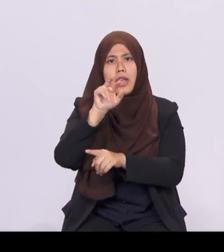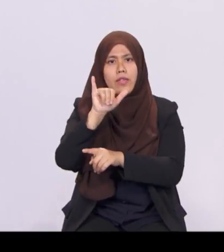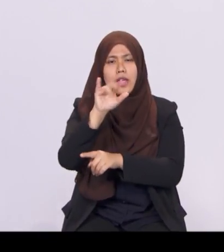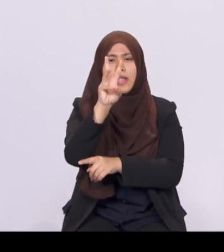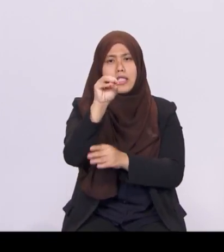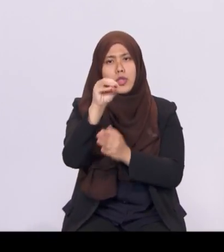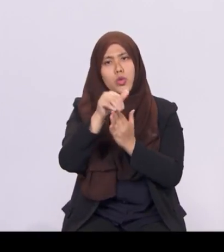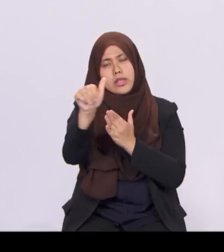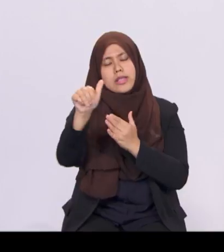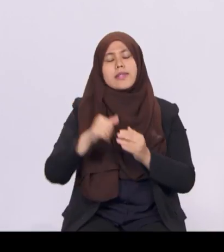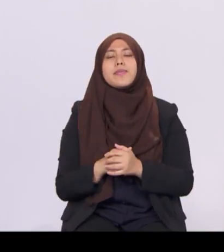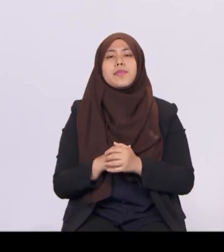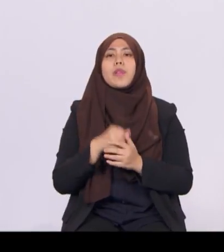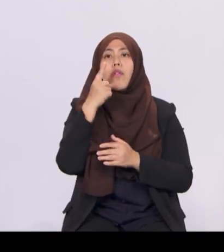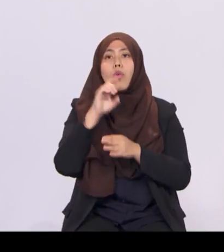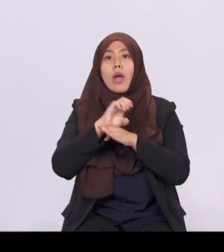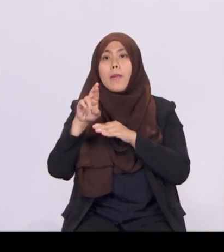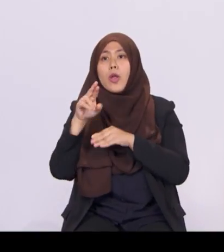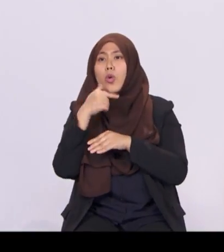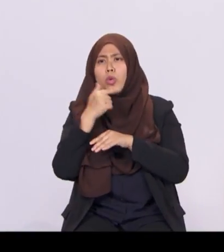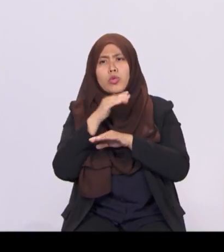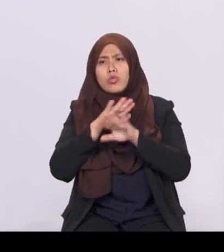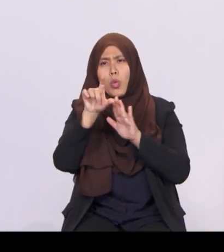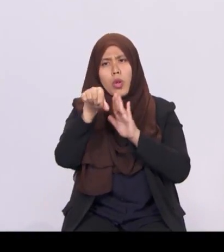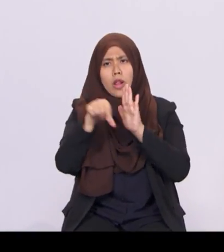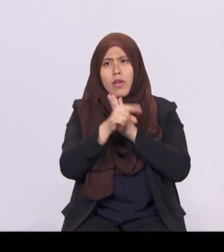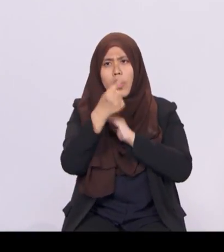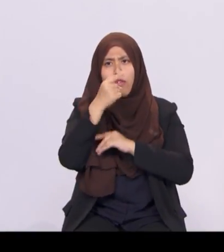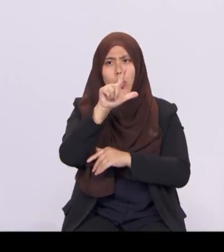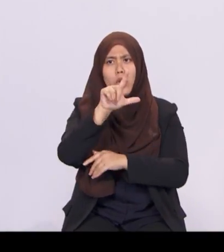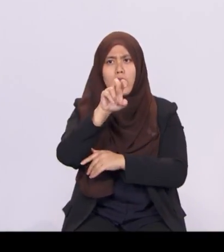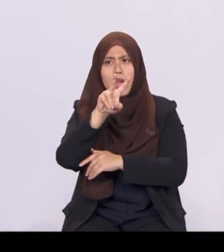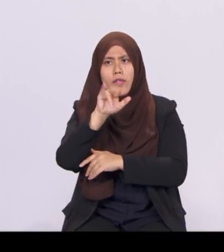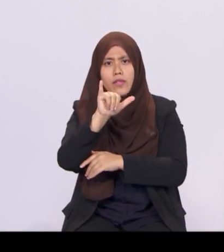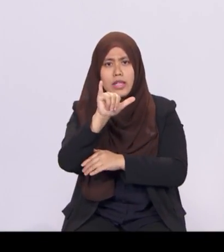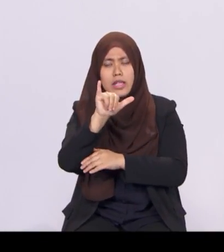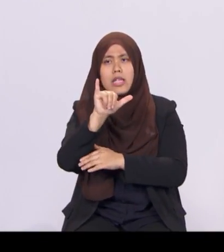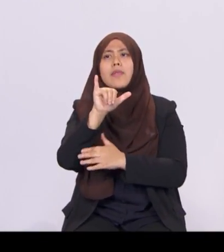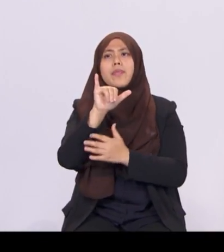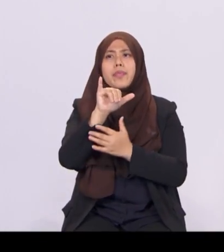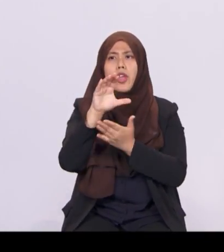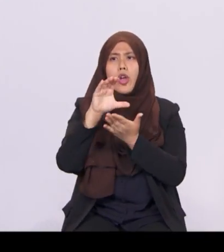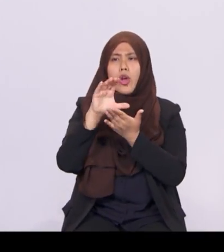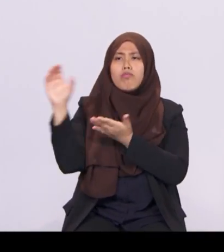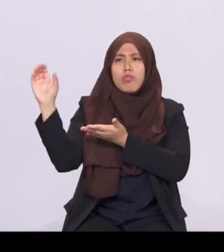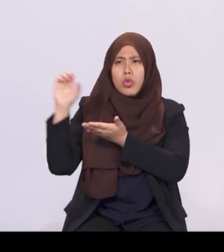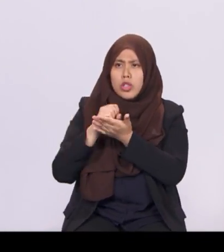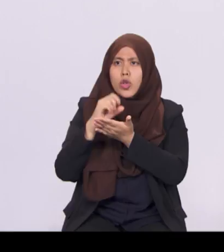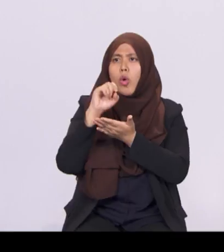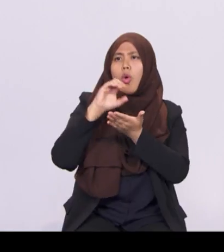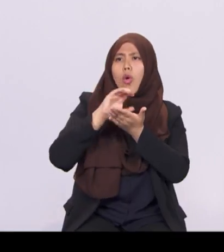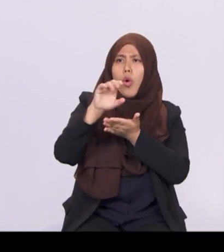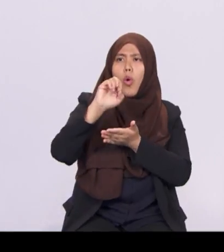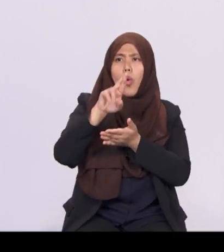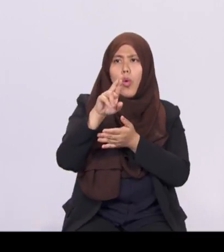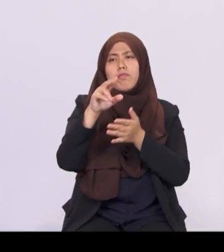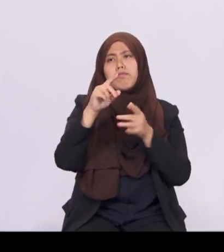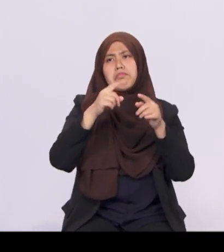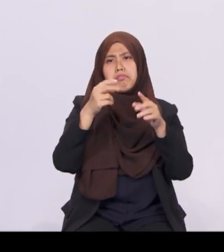For employers who do not qualify for the levy concession or employ multiple FDWs, we will raise the FDW